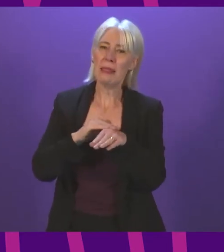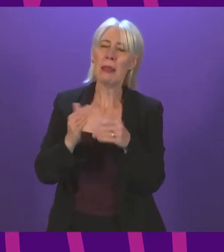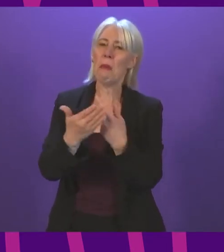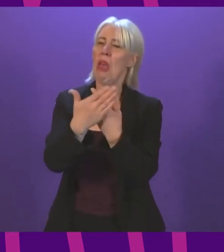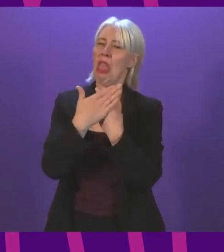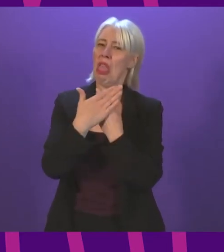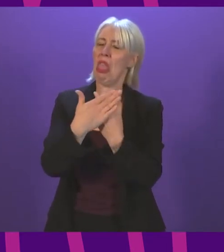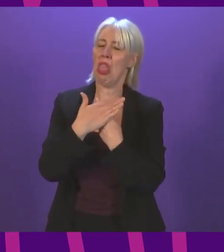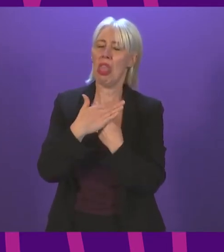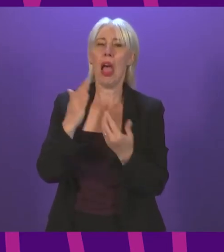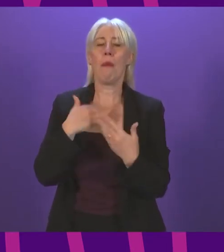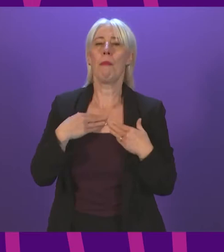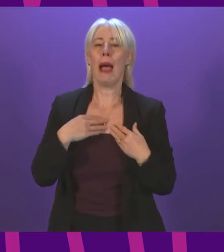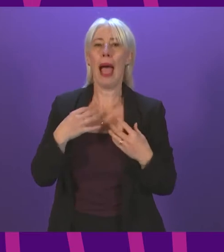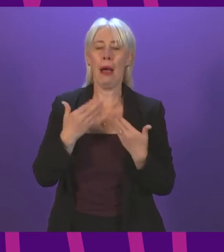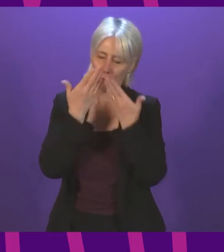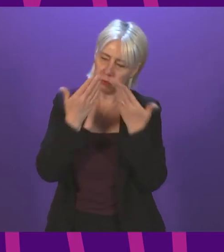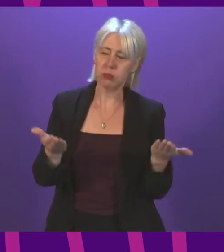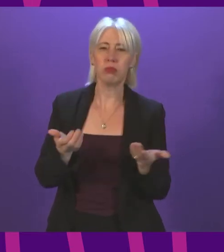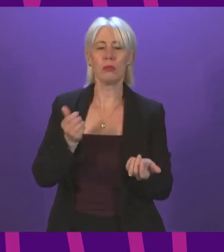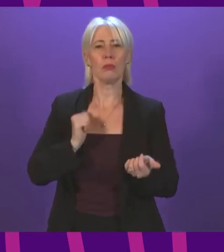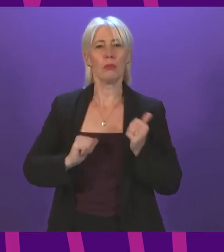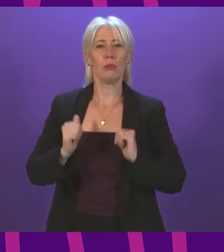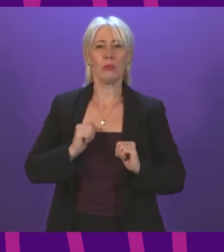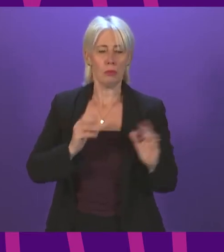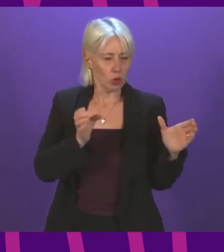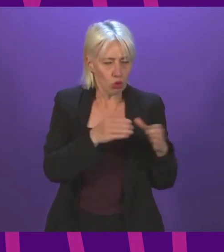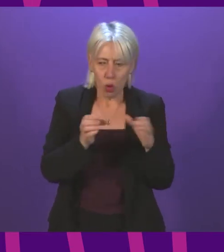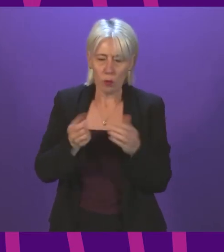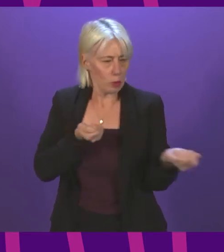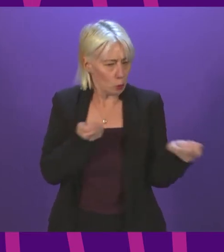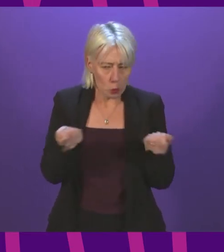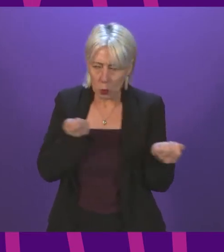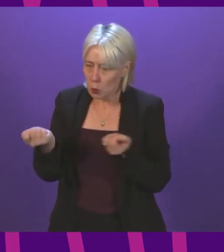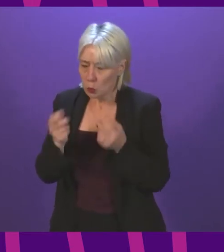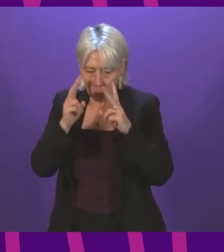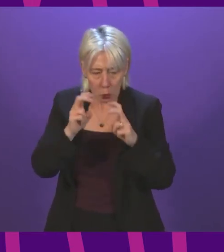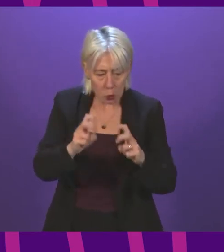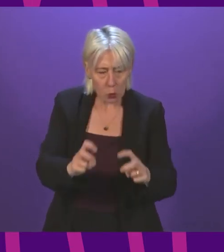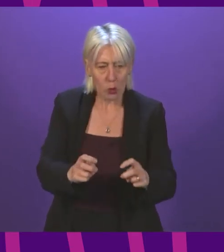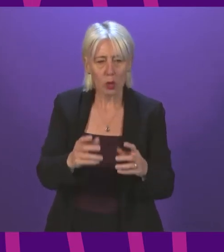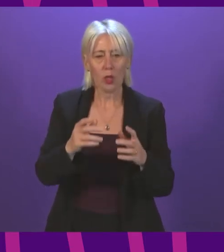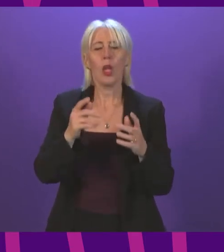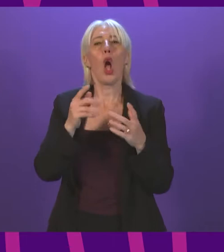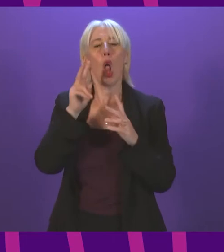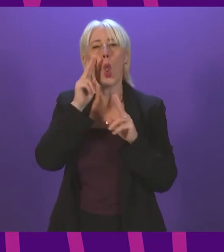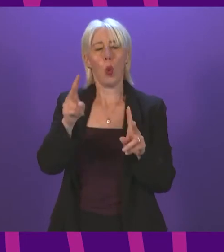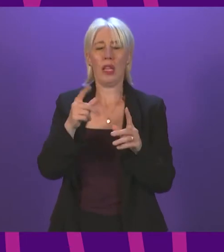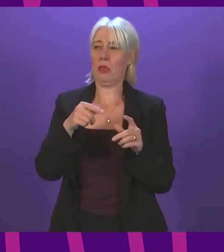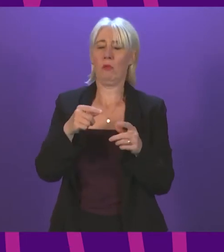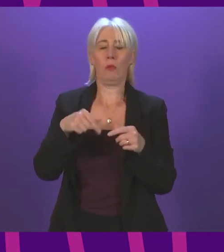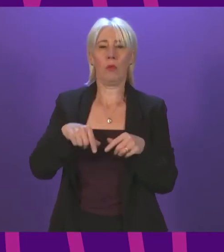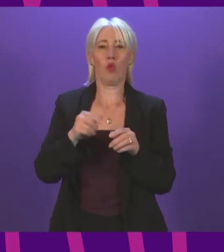to be chairing various groups which are examining Scotland's links with race, slavery and